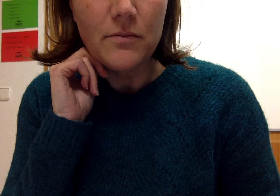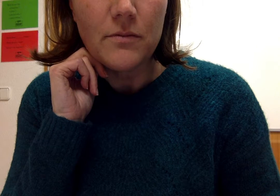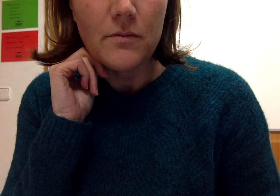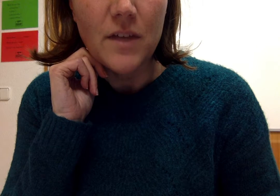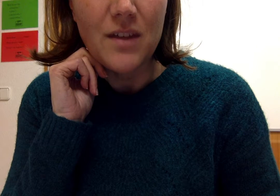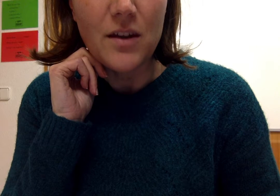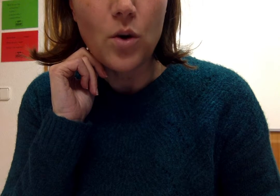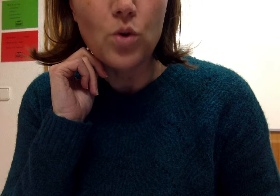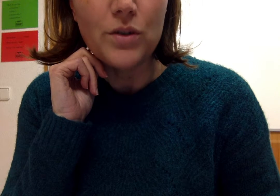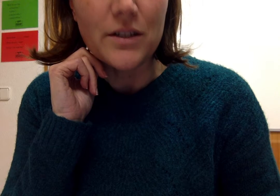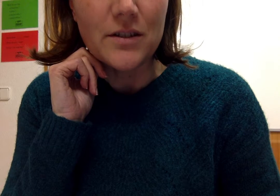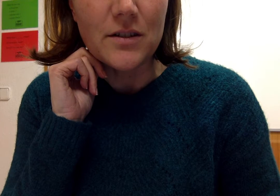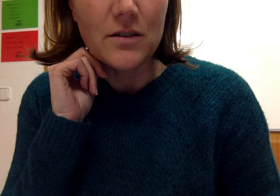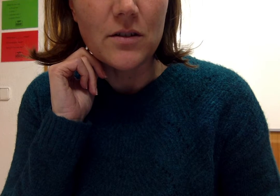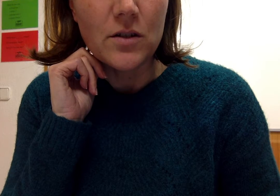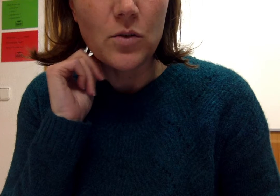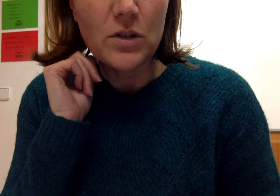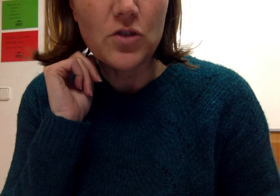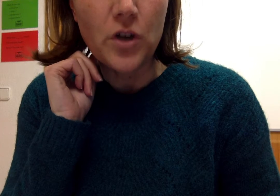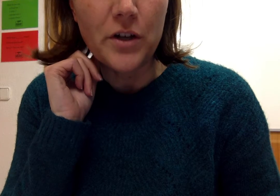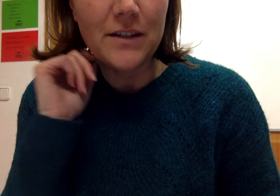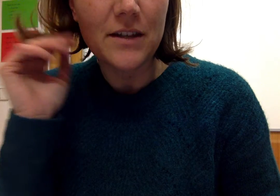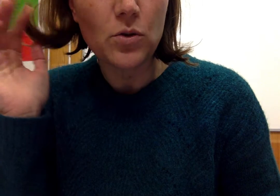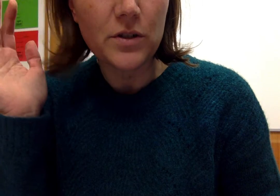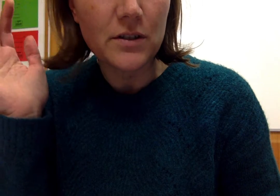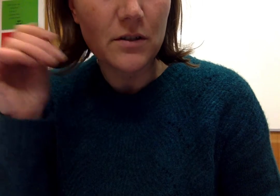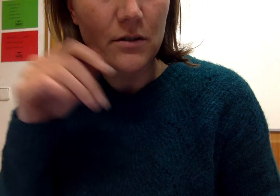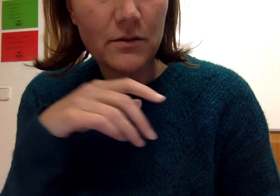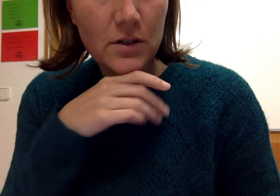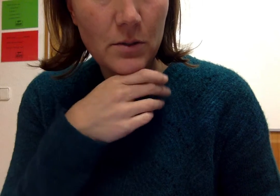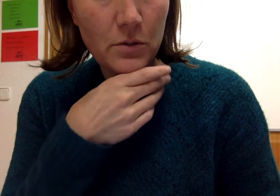The oldest. Which drawing is the oldest, for example.